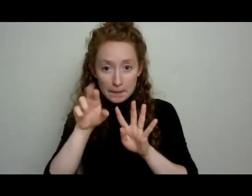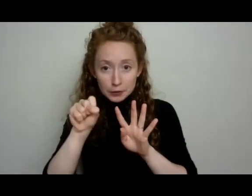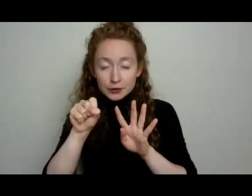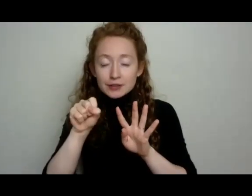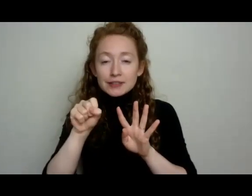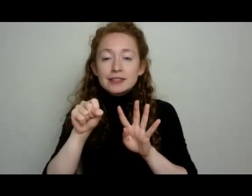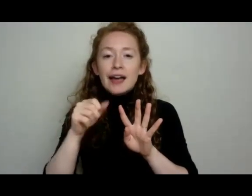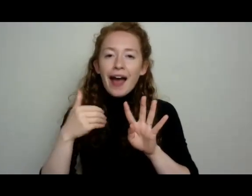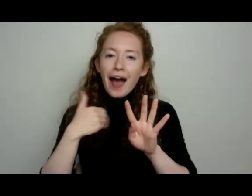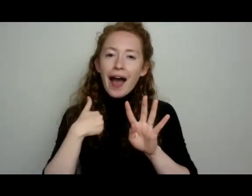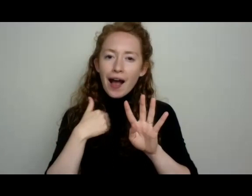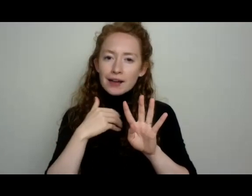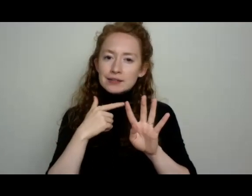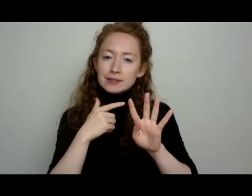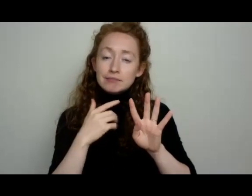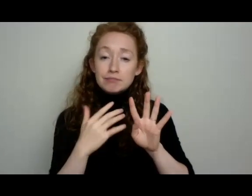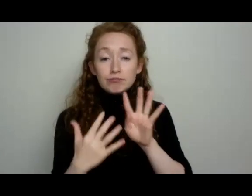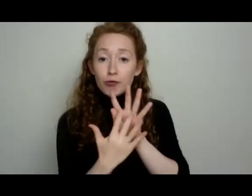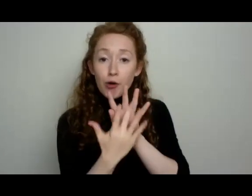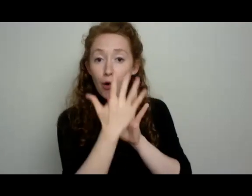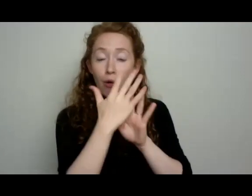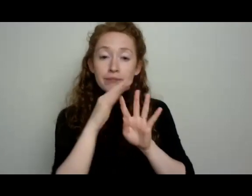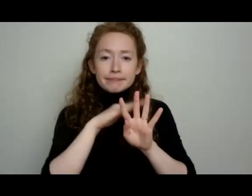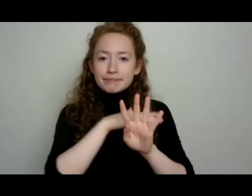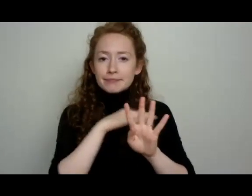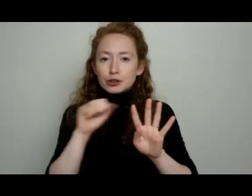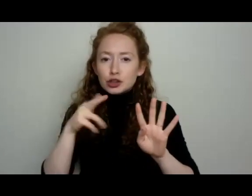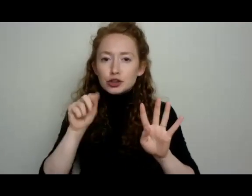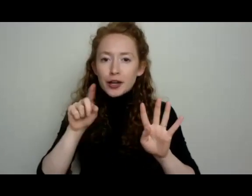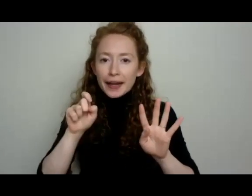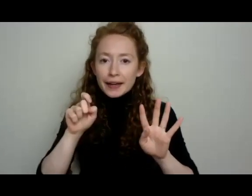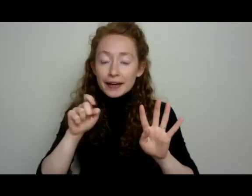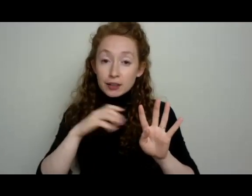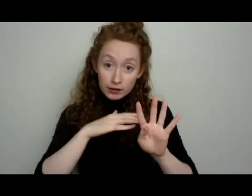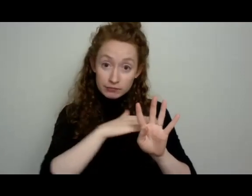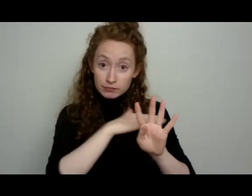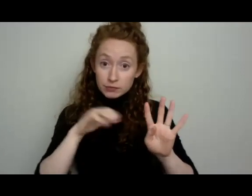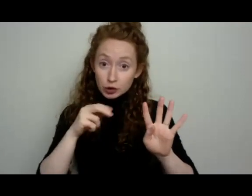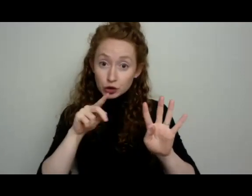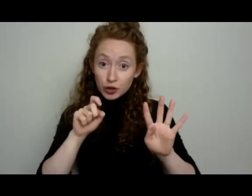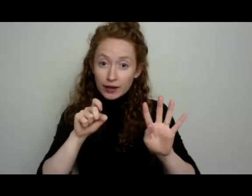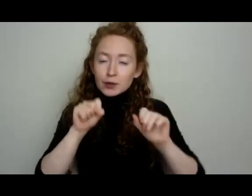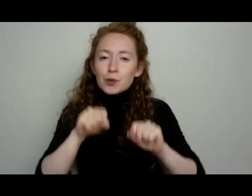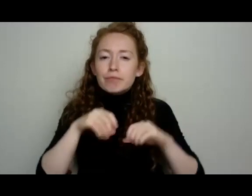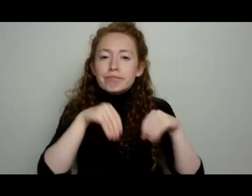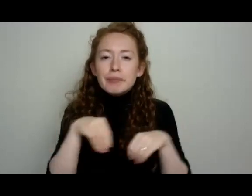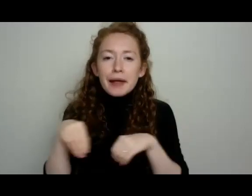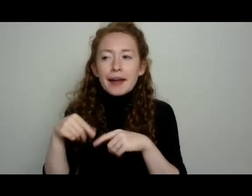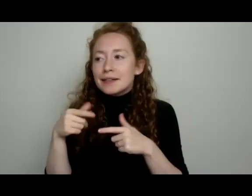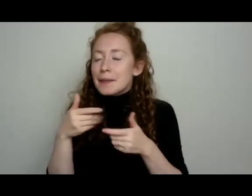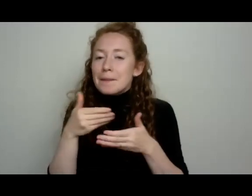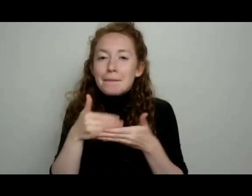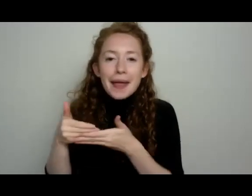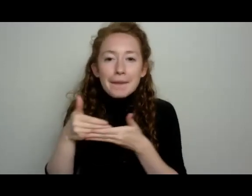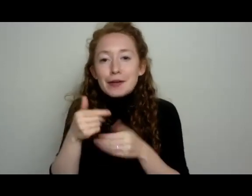lee side. And so in the shade of that cucumber, you can grow baby greens, heads of lettuce. You can grow